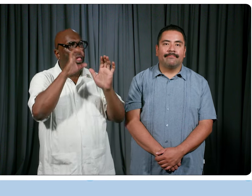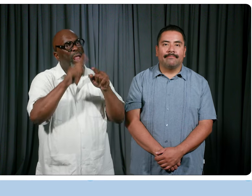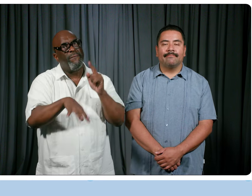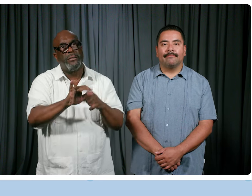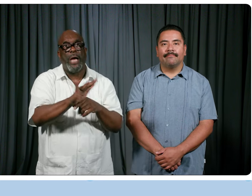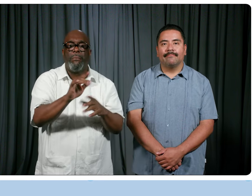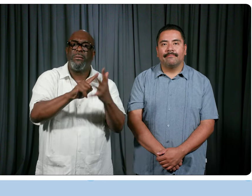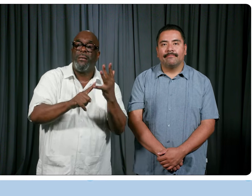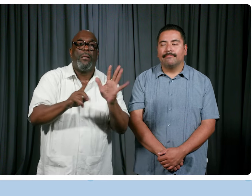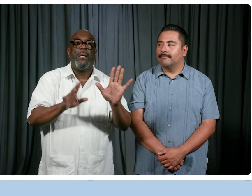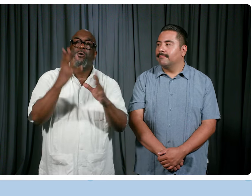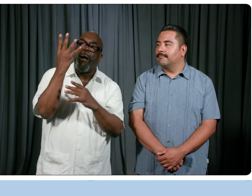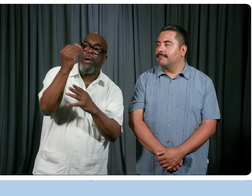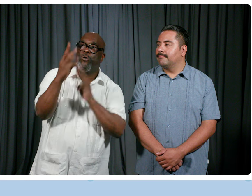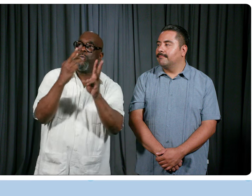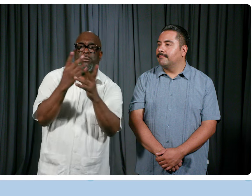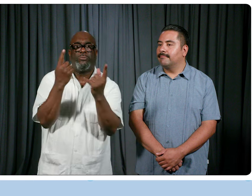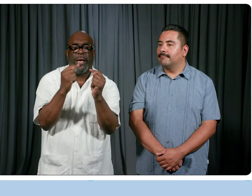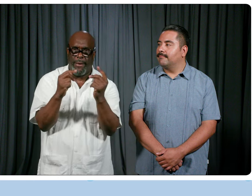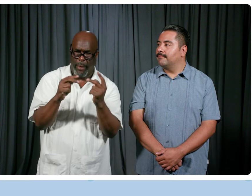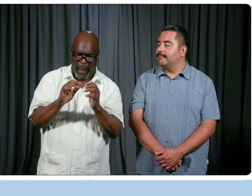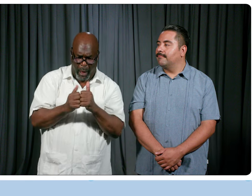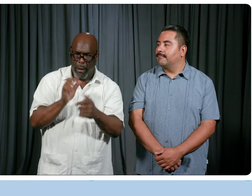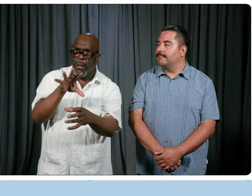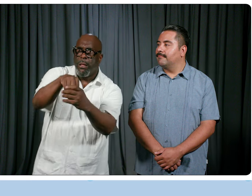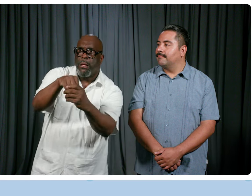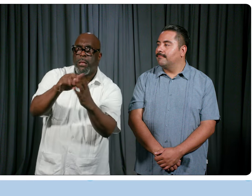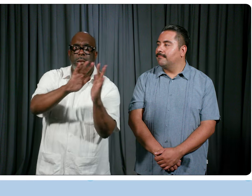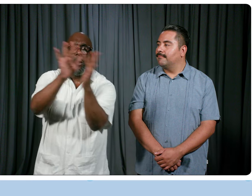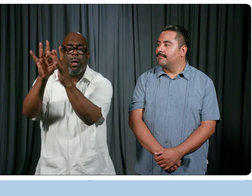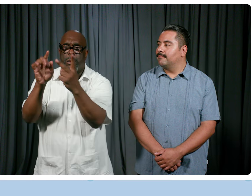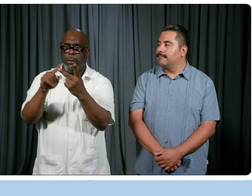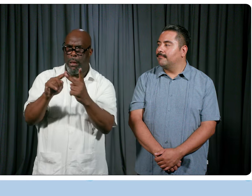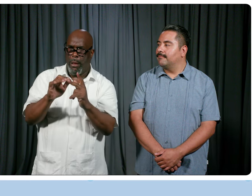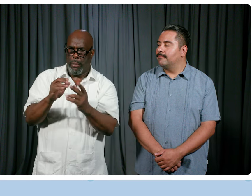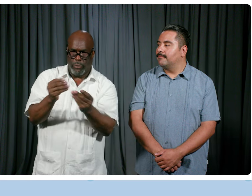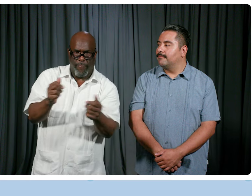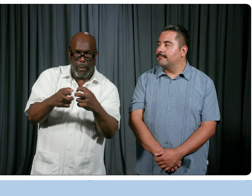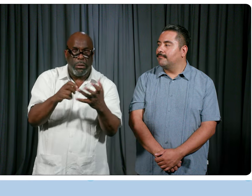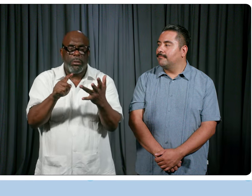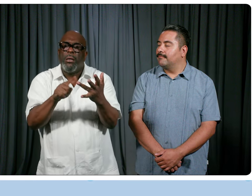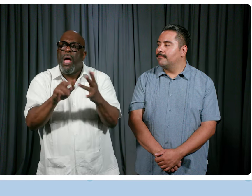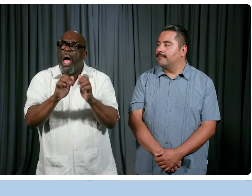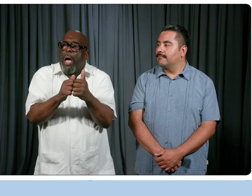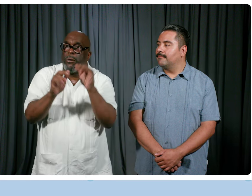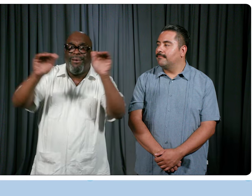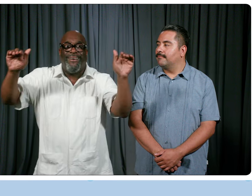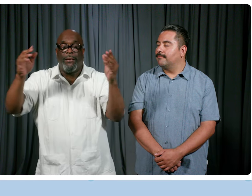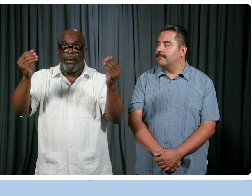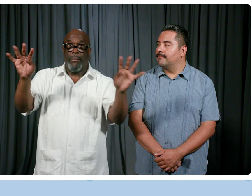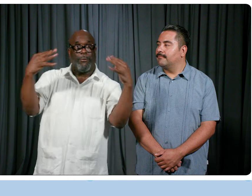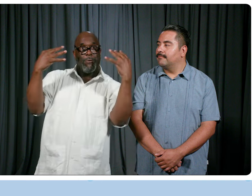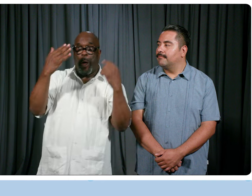job or, you know, whatever. Be out there and try to be part of that solution. Try to figure out how can you network, you know, with people. How can you make your known? How can